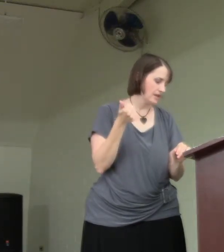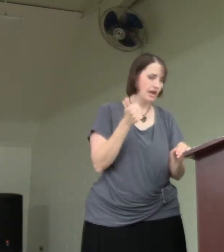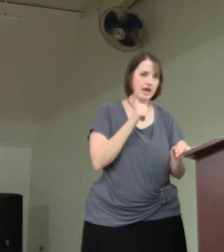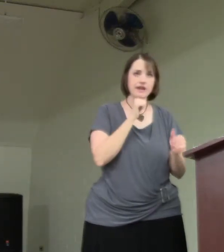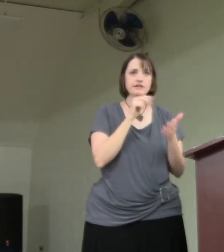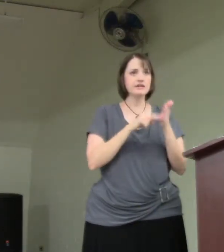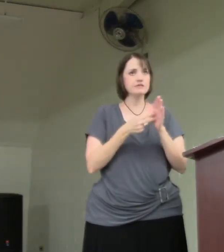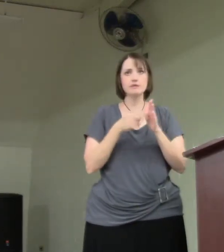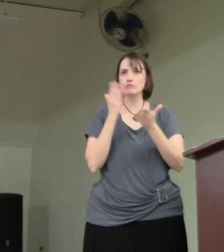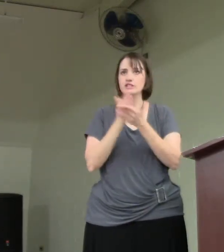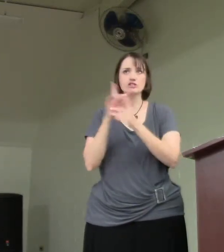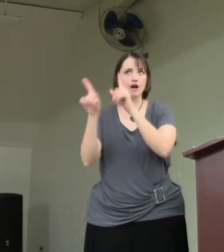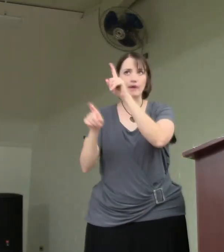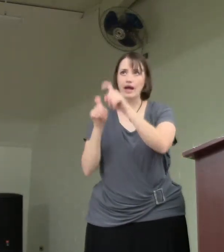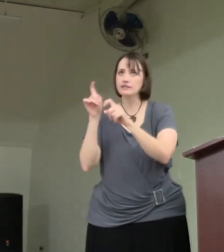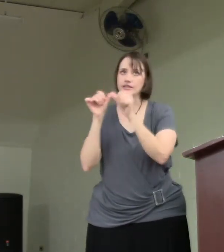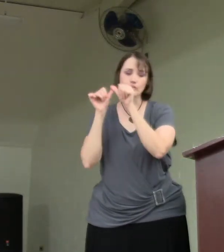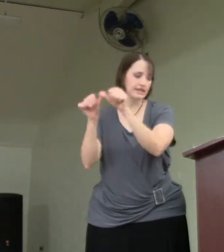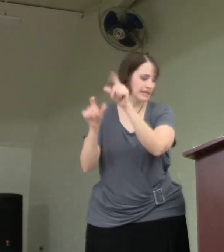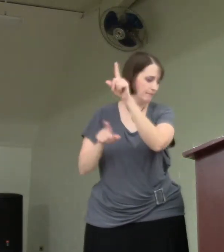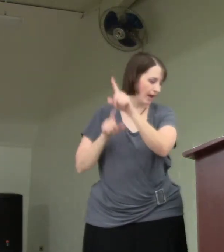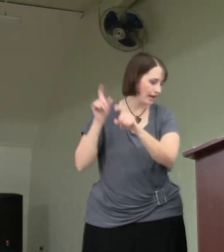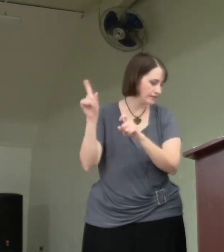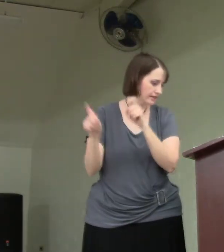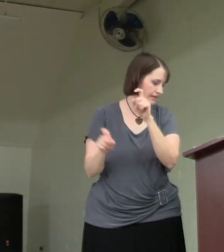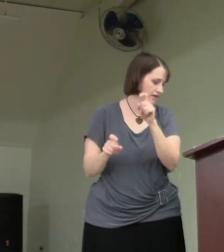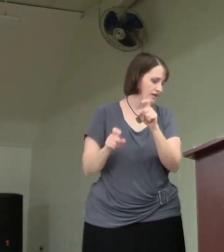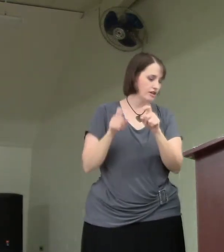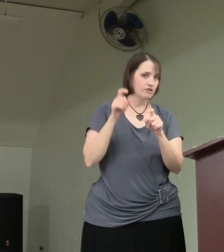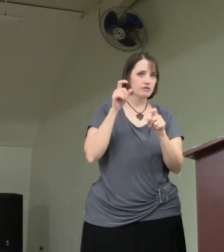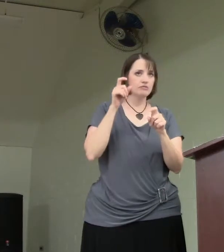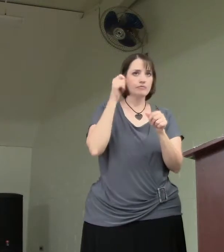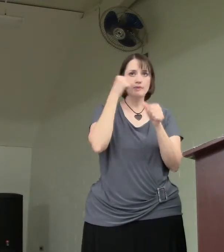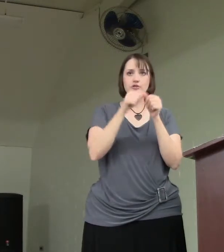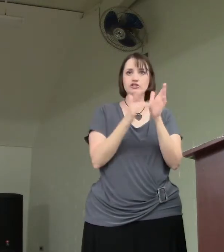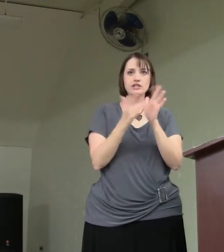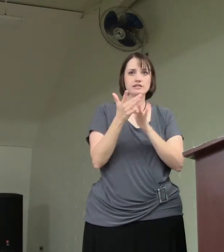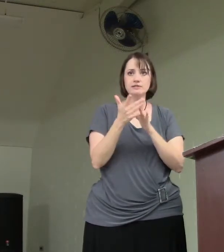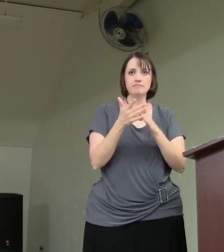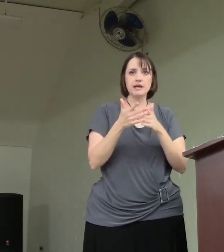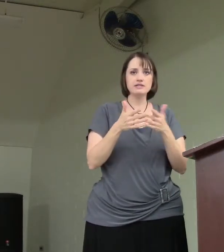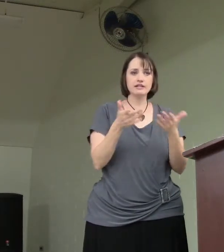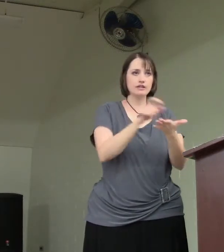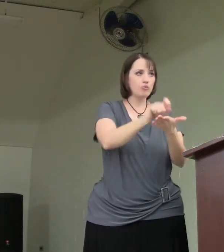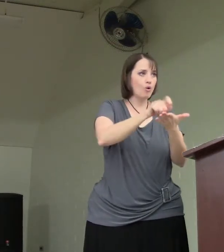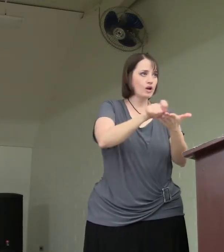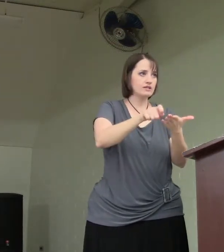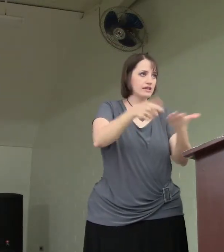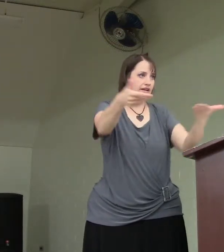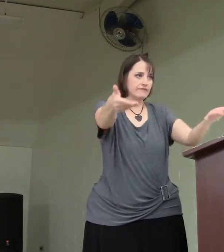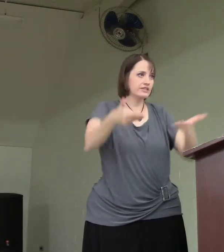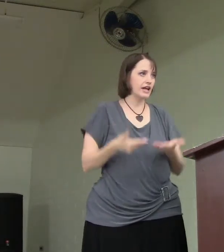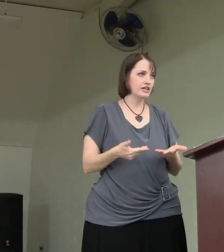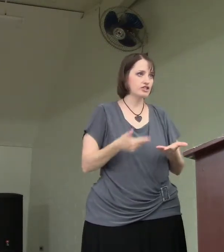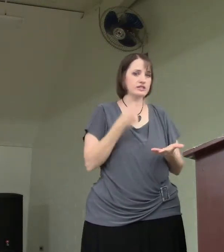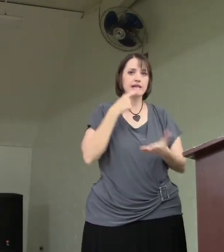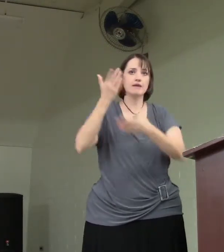And it doesn't mean we stop asking. We keep asking. Remember, Jesus basically wrote us an invitation saying,